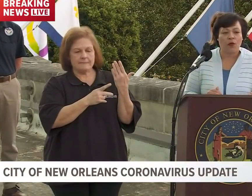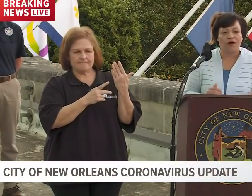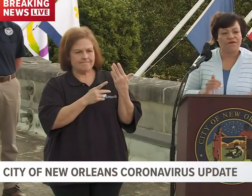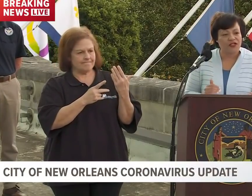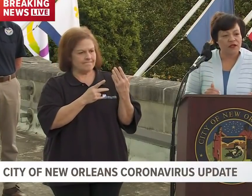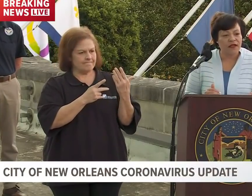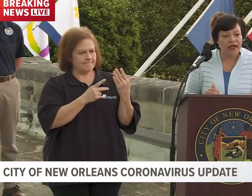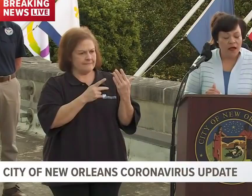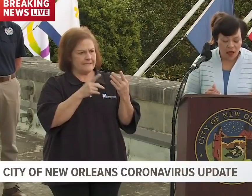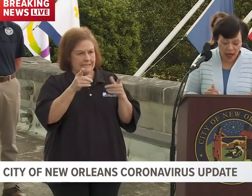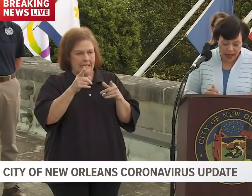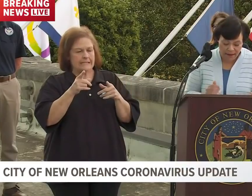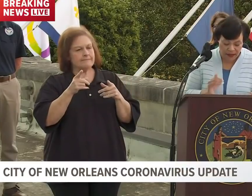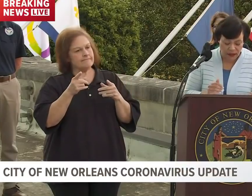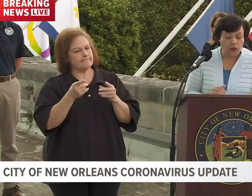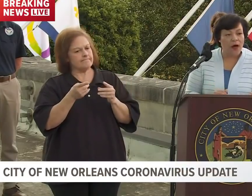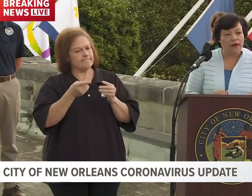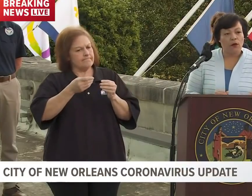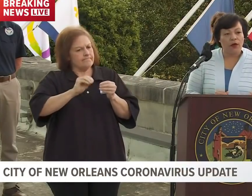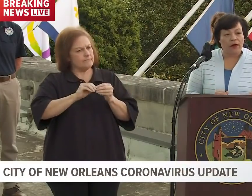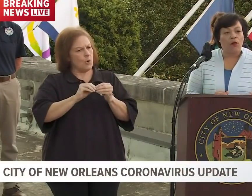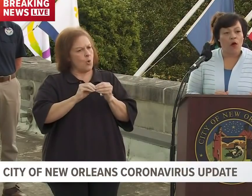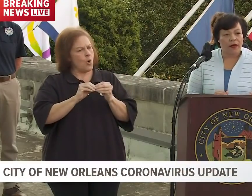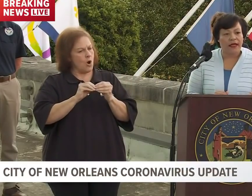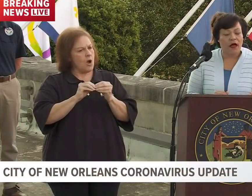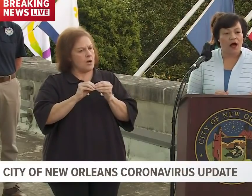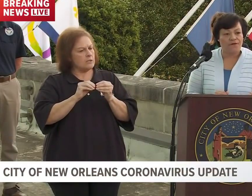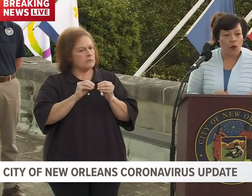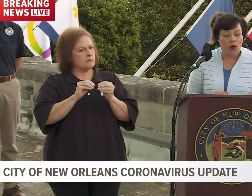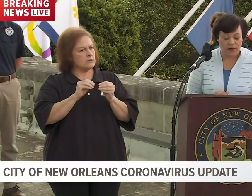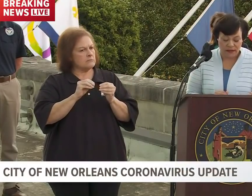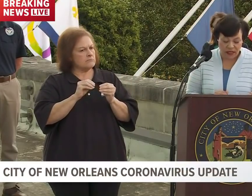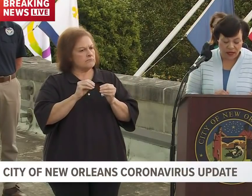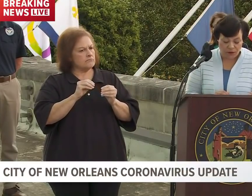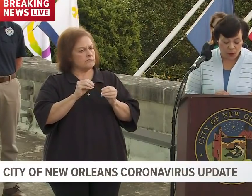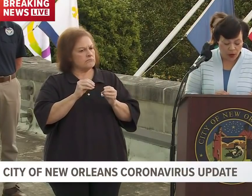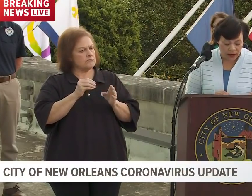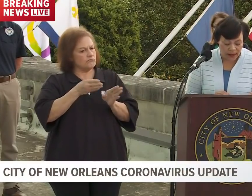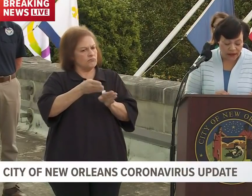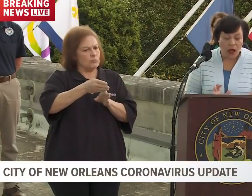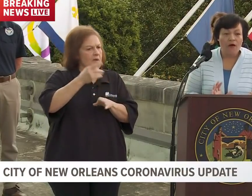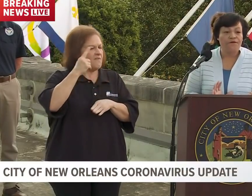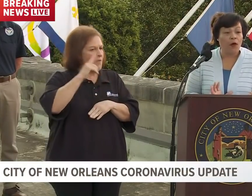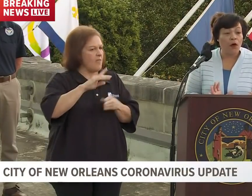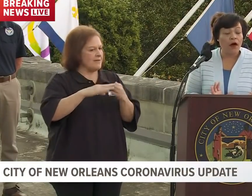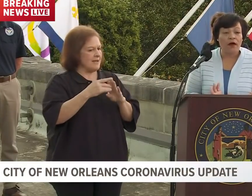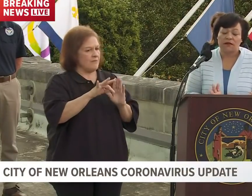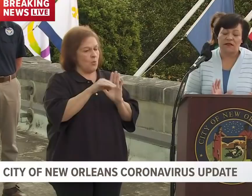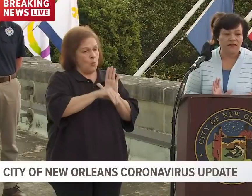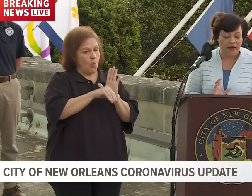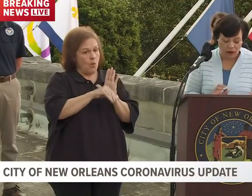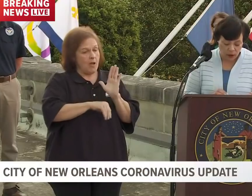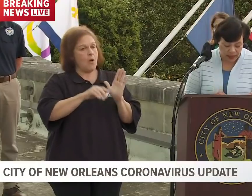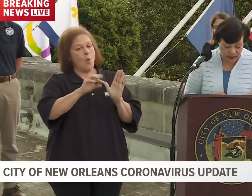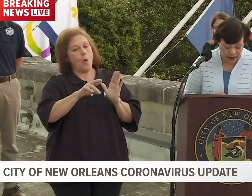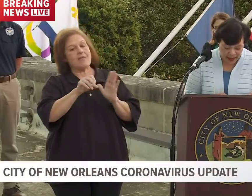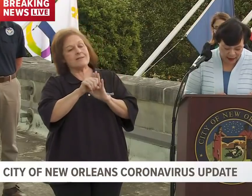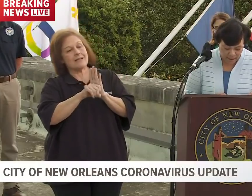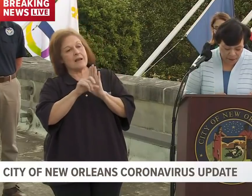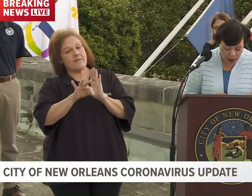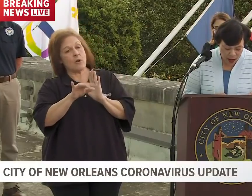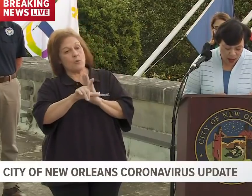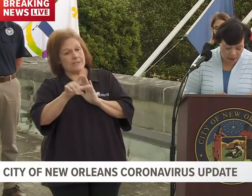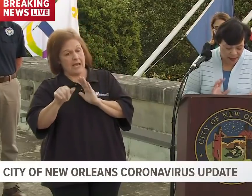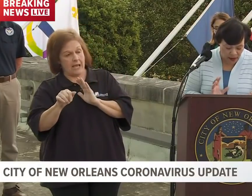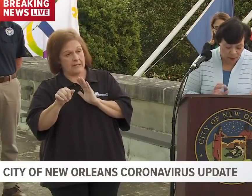much more efficiently. And this is what we're wanting for the city of New Orleans, for the state of Louisiana.